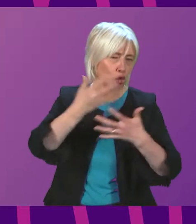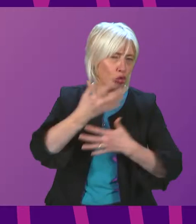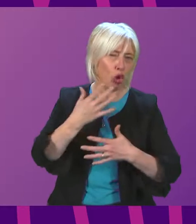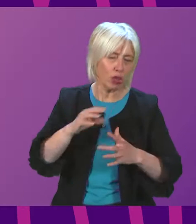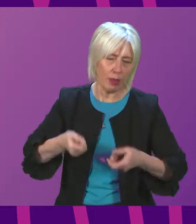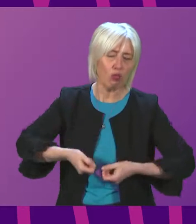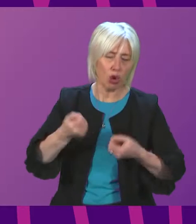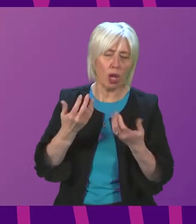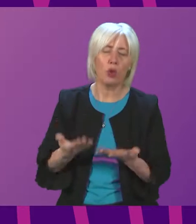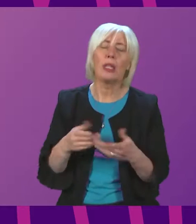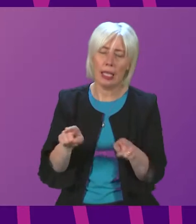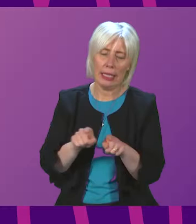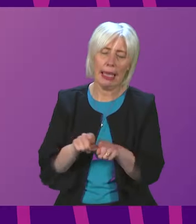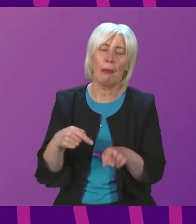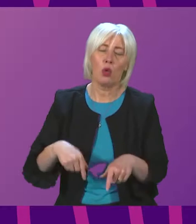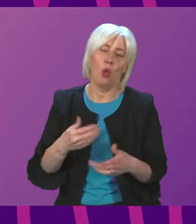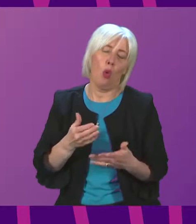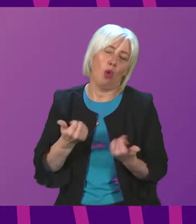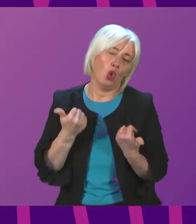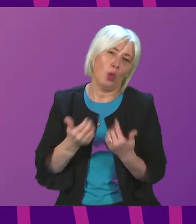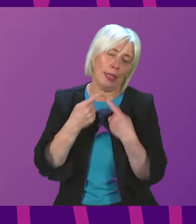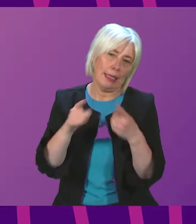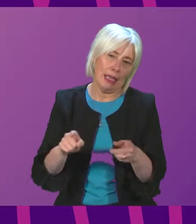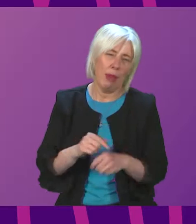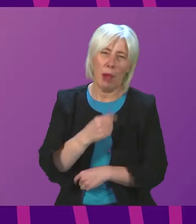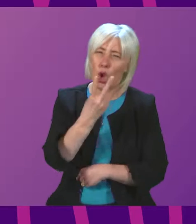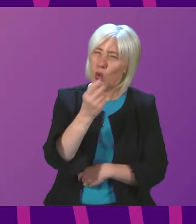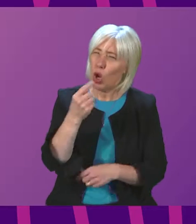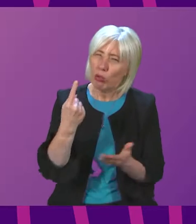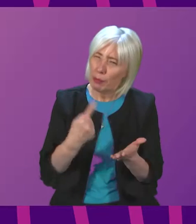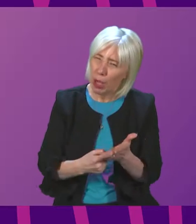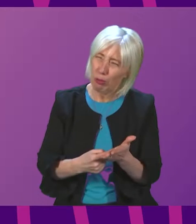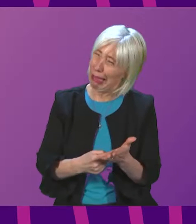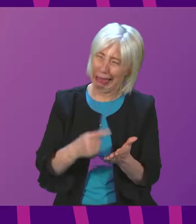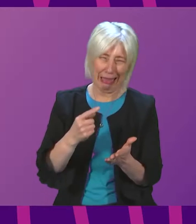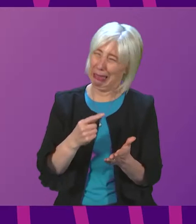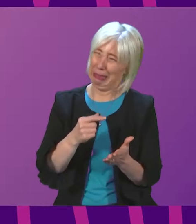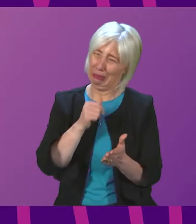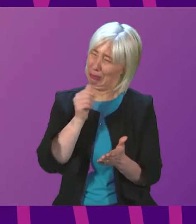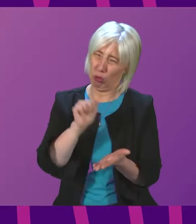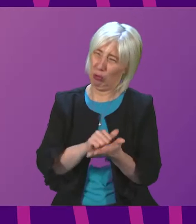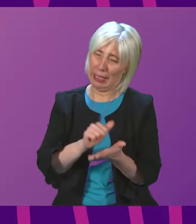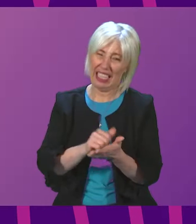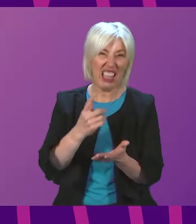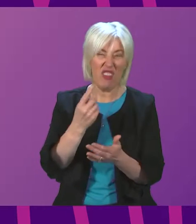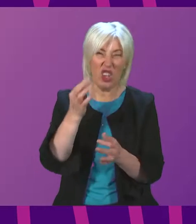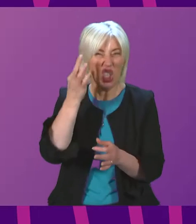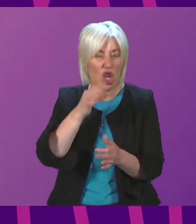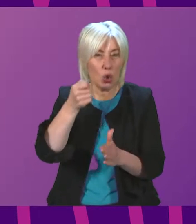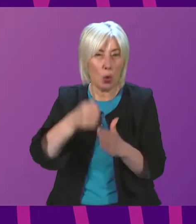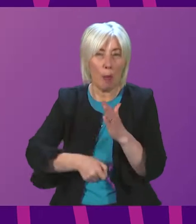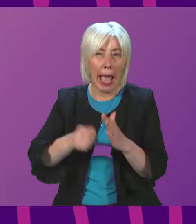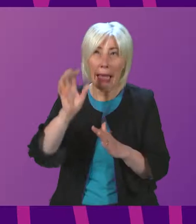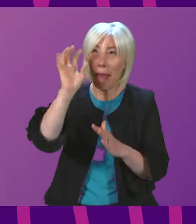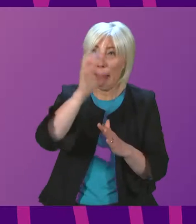iterated here today. So I welcome her statement. However, £200 is an optimistic figure even for just the kit. Some people are paying